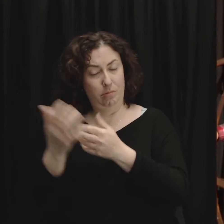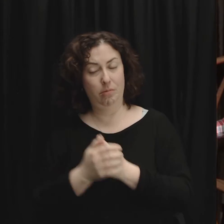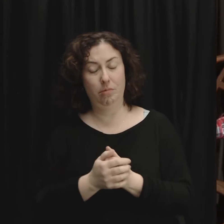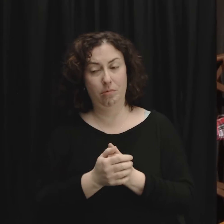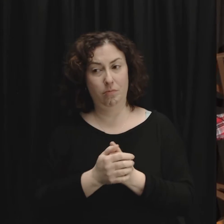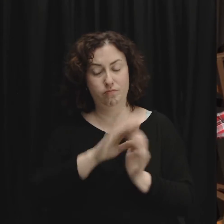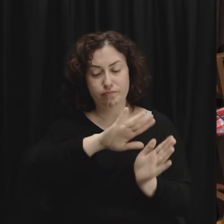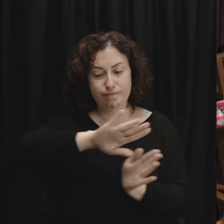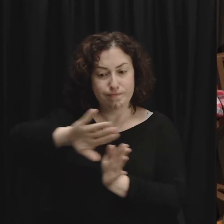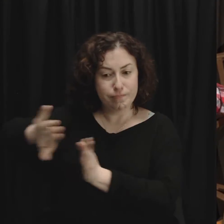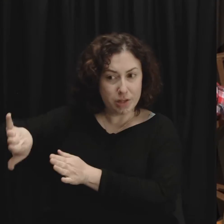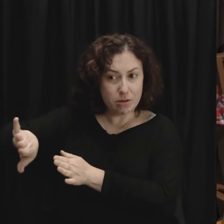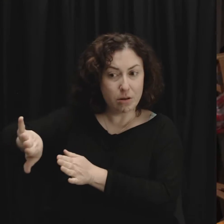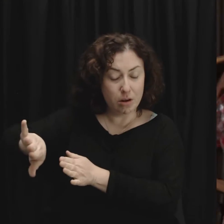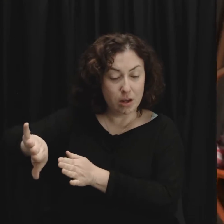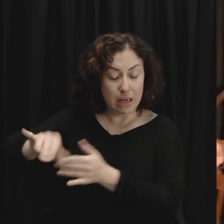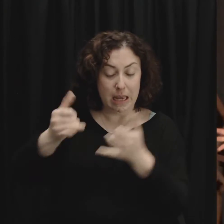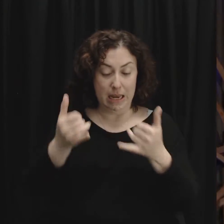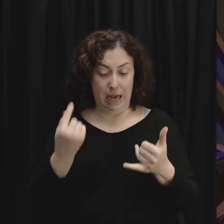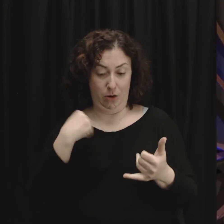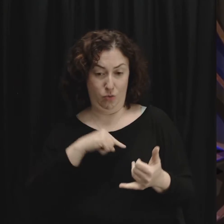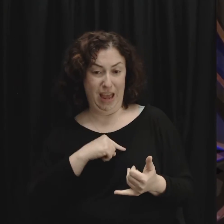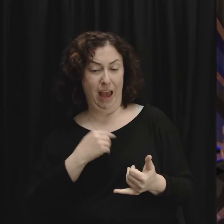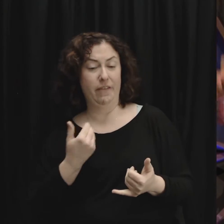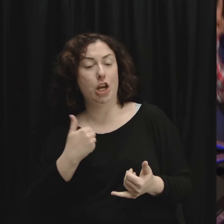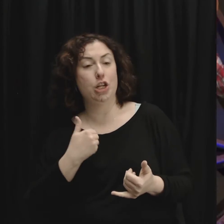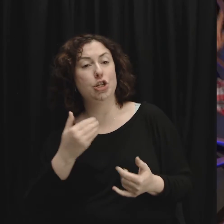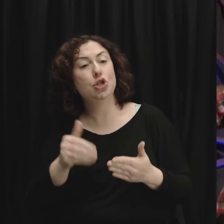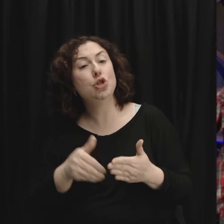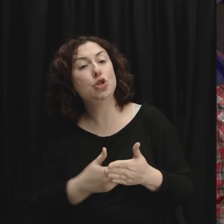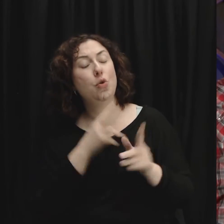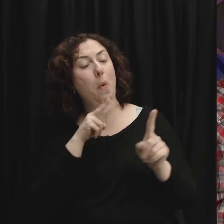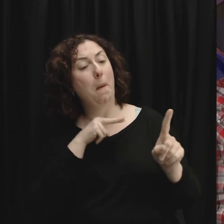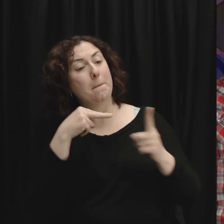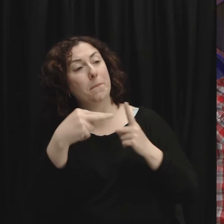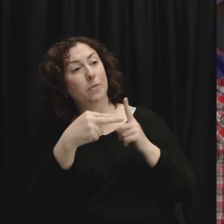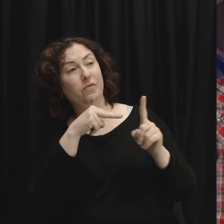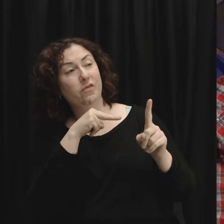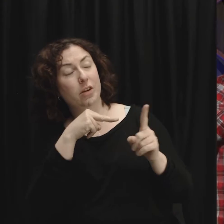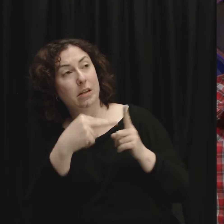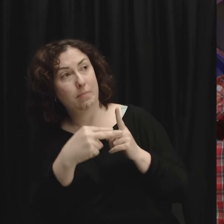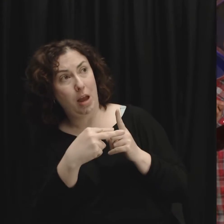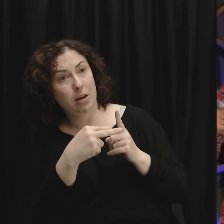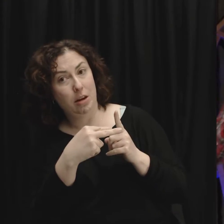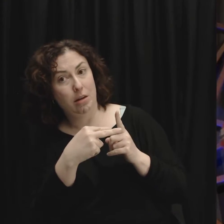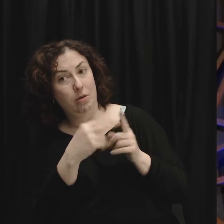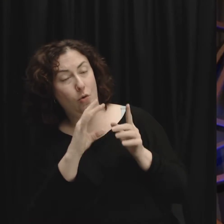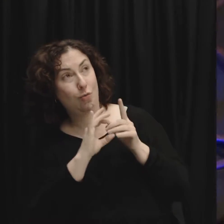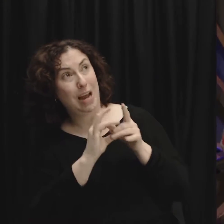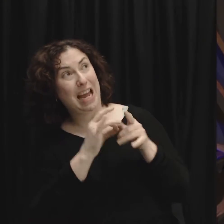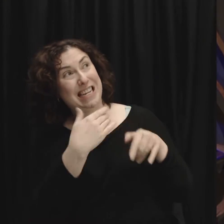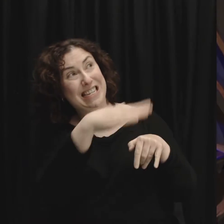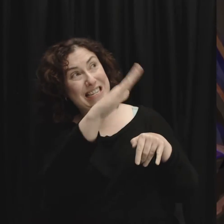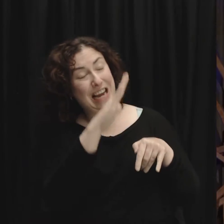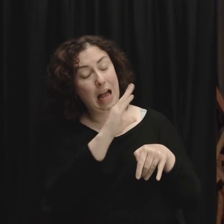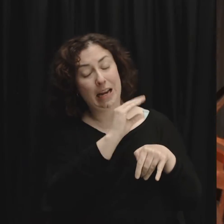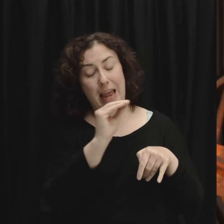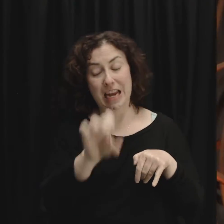passed away. We have a new lens for viewing God and for viewing others. So I want to take that lens in the context